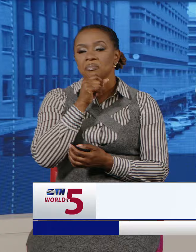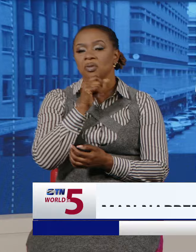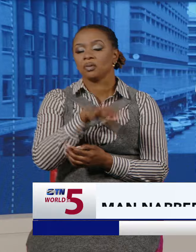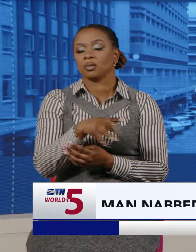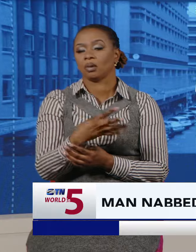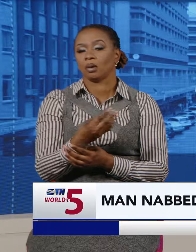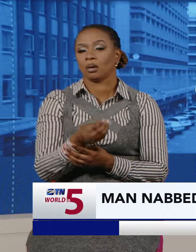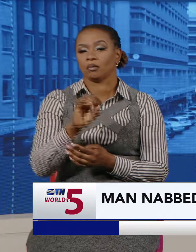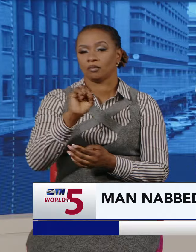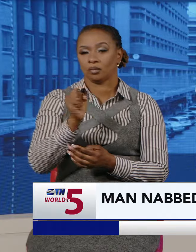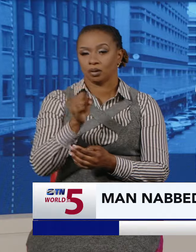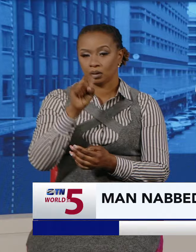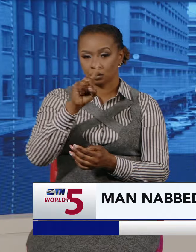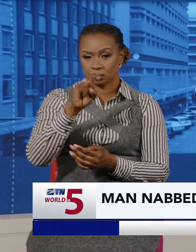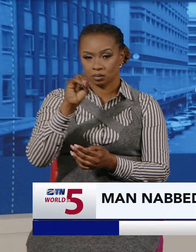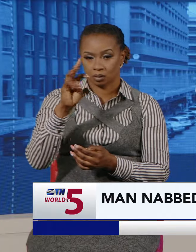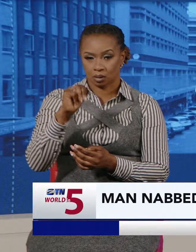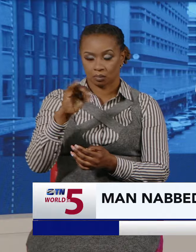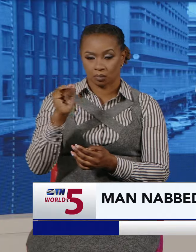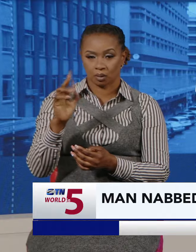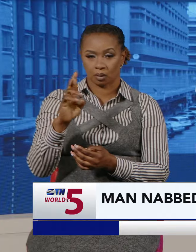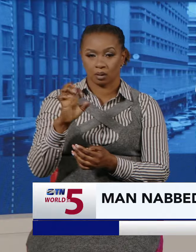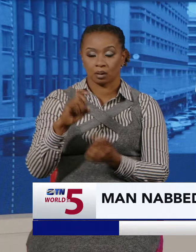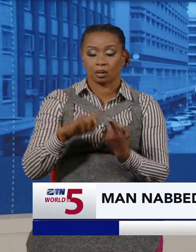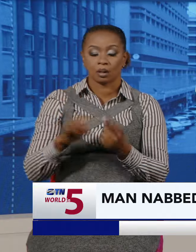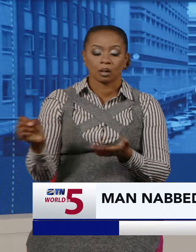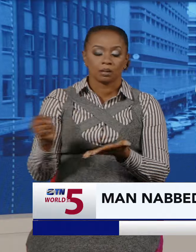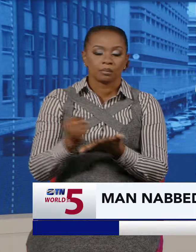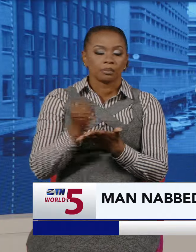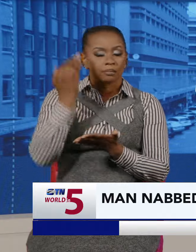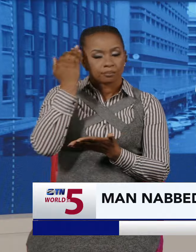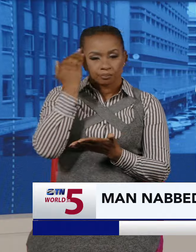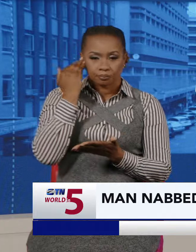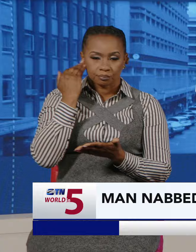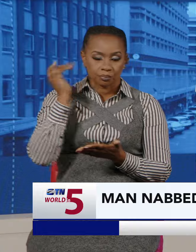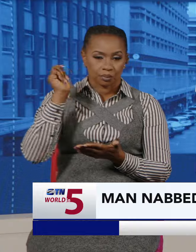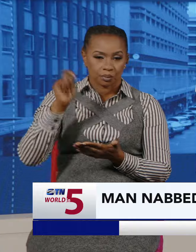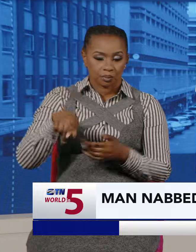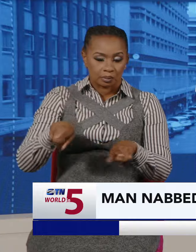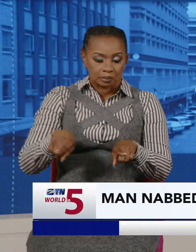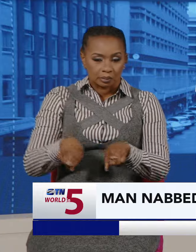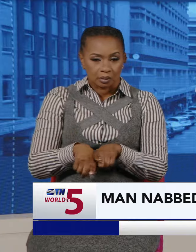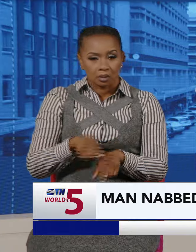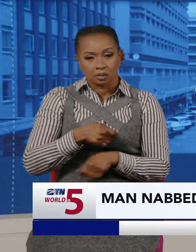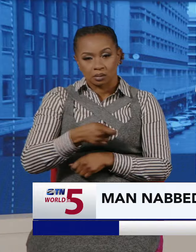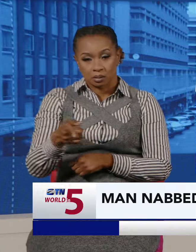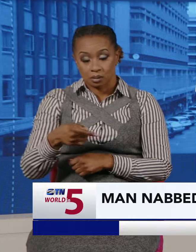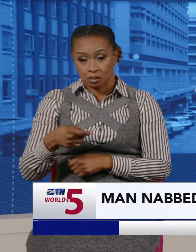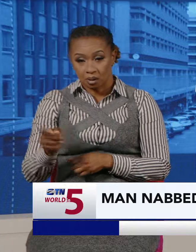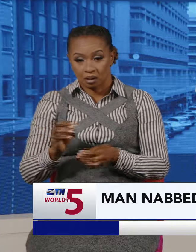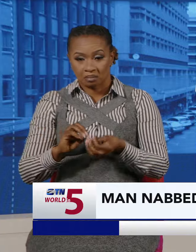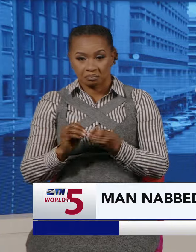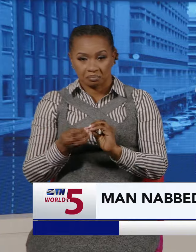Admire Mopande, appeared before Harare Magistrate Simon Candiero for procuring, selling, or producing